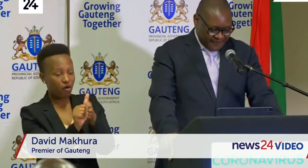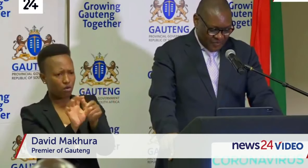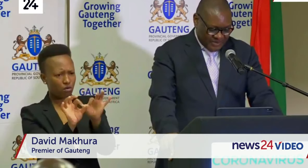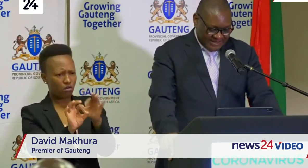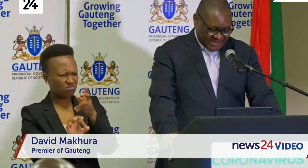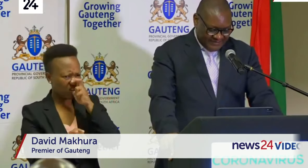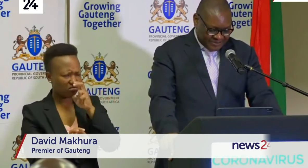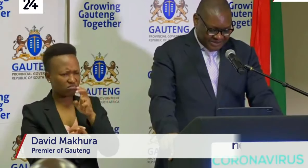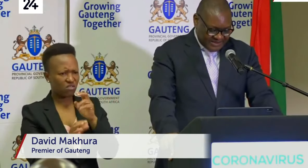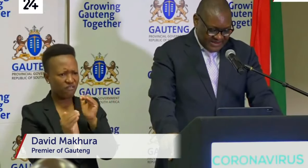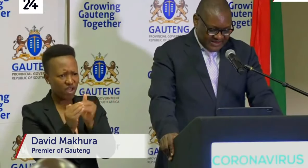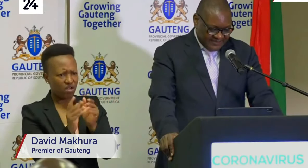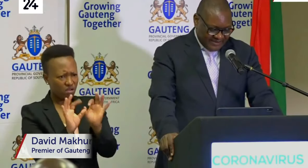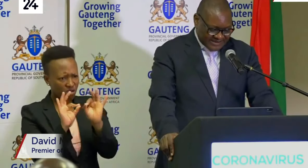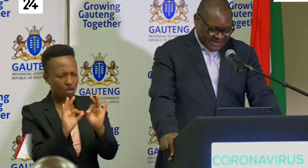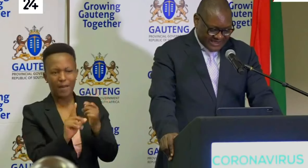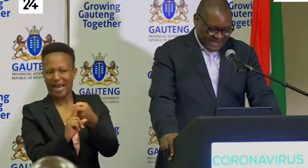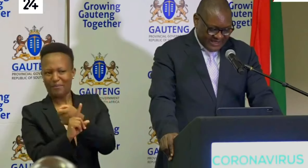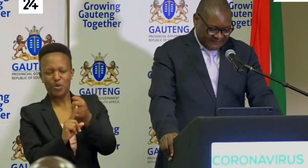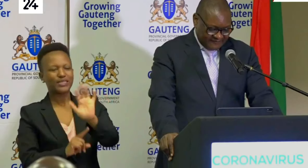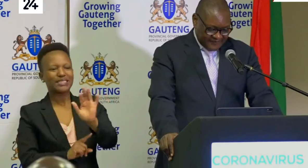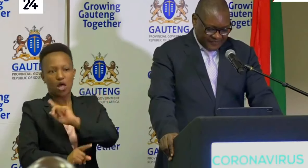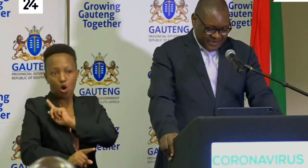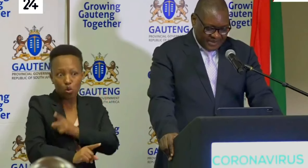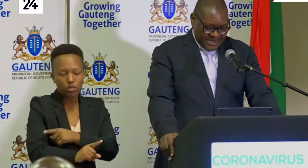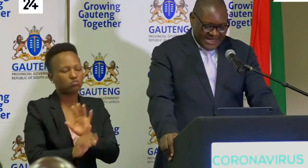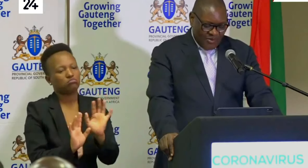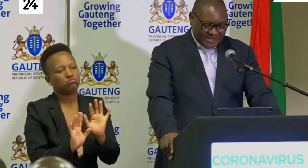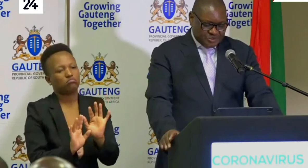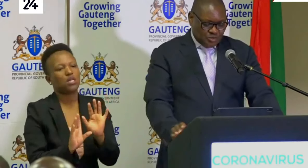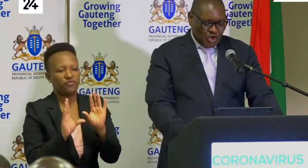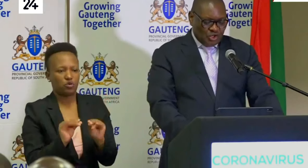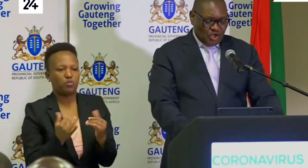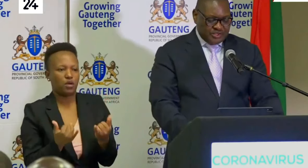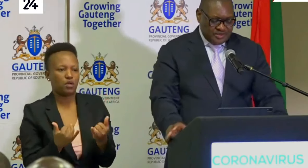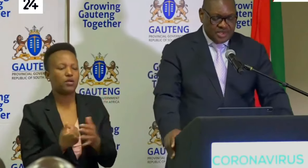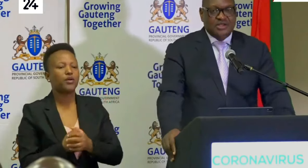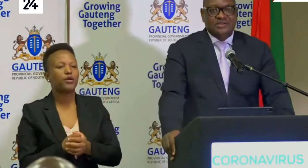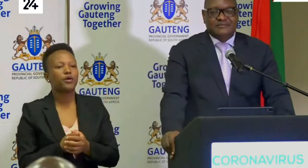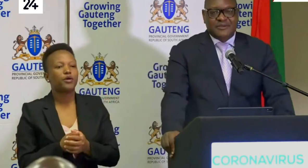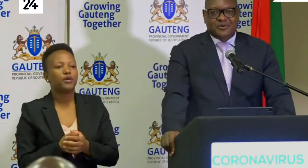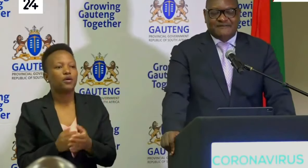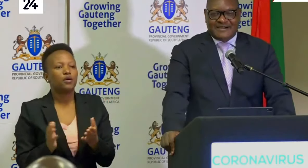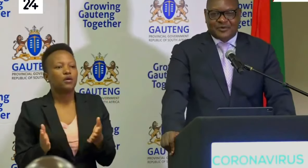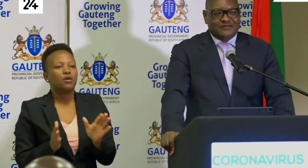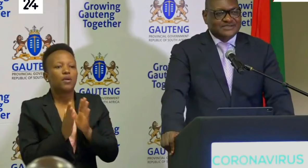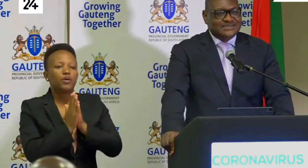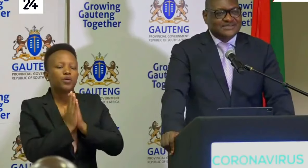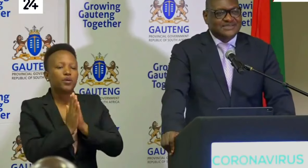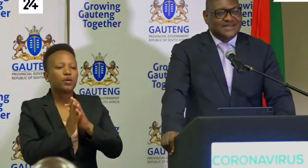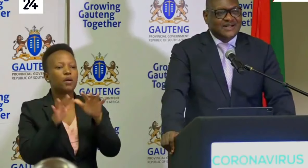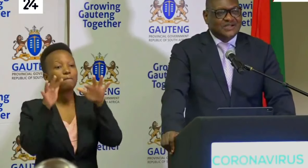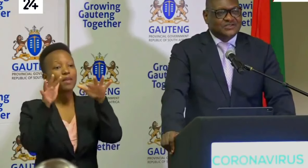without abusing the powers that they have. I want to call on the people of our province